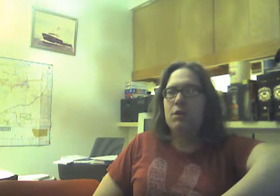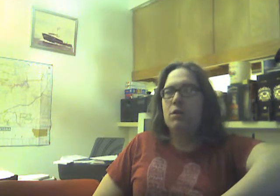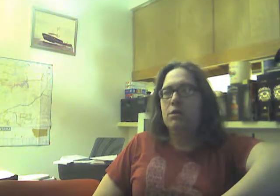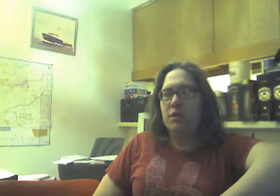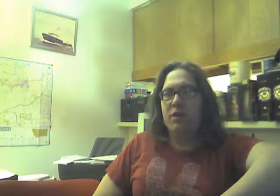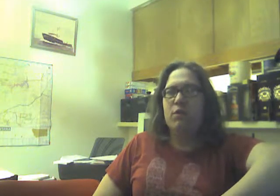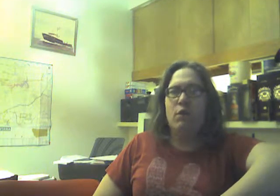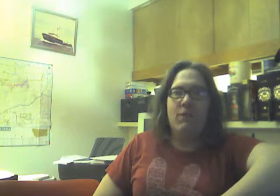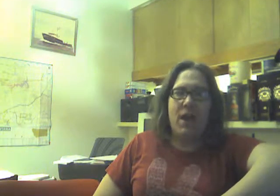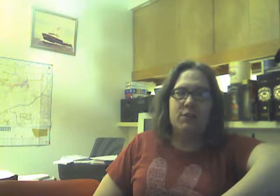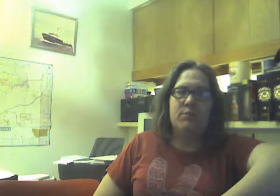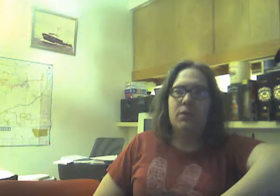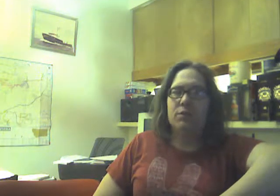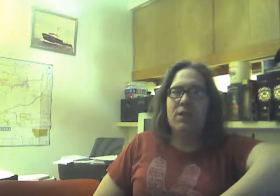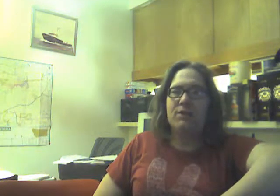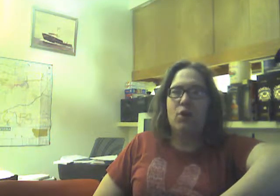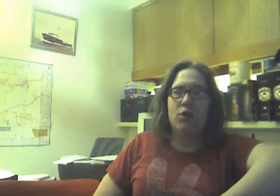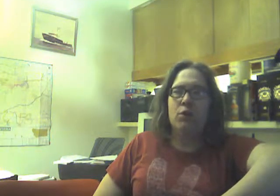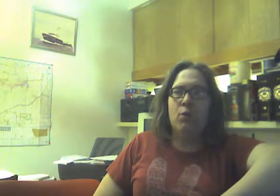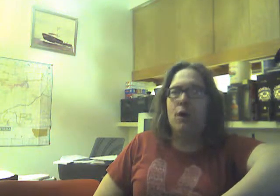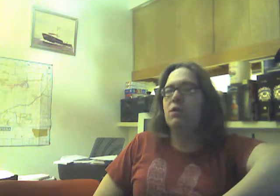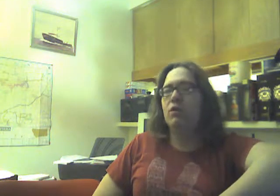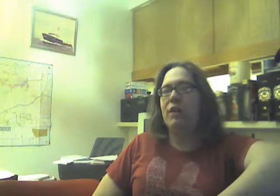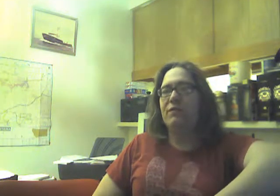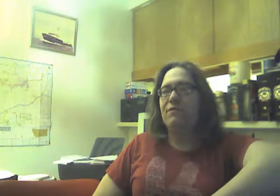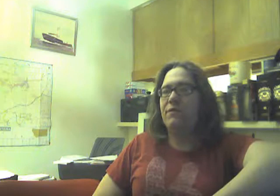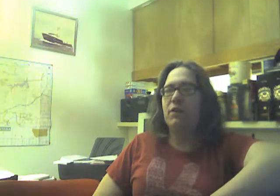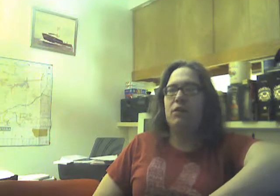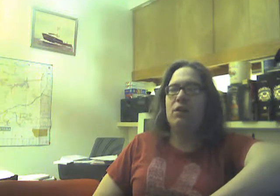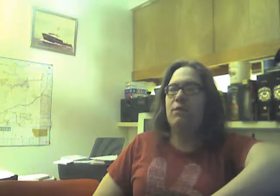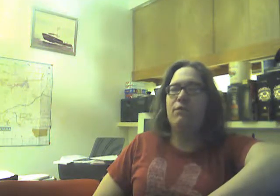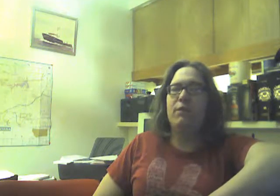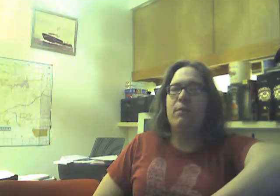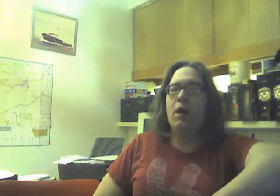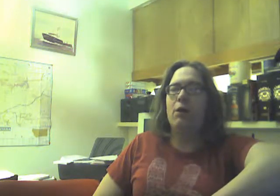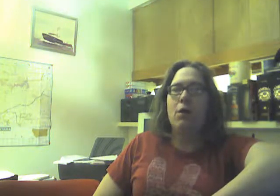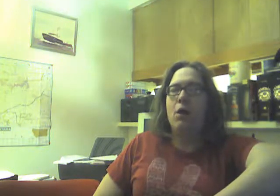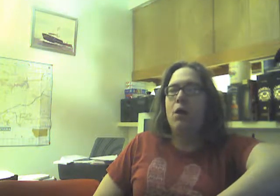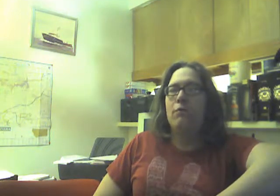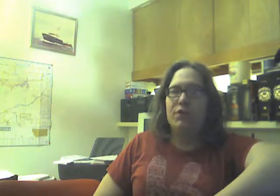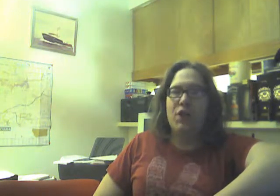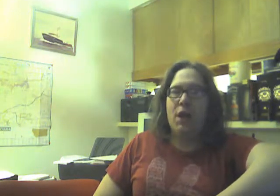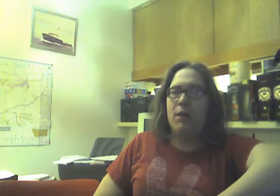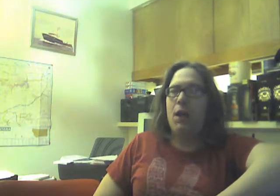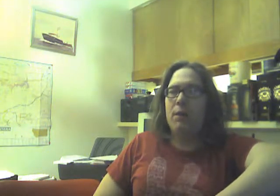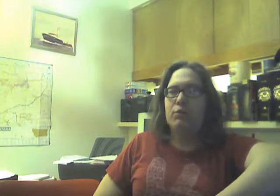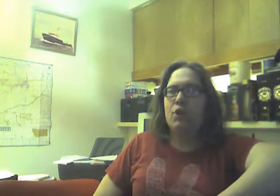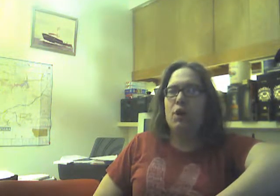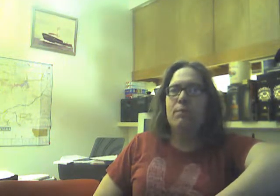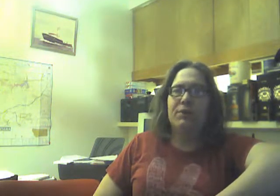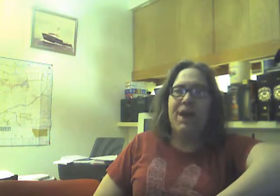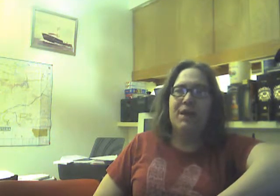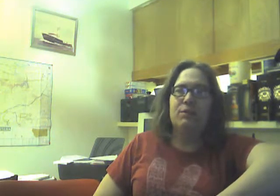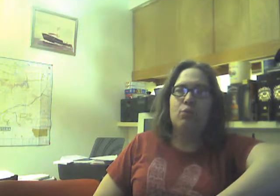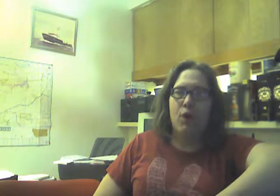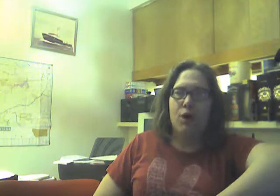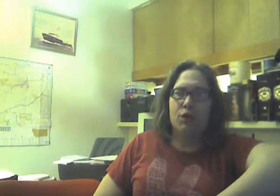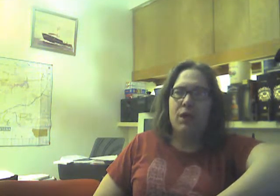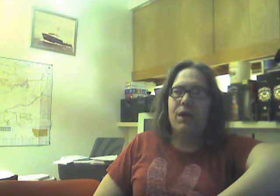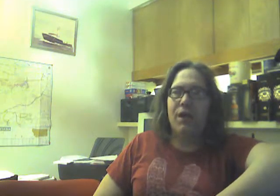to give you a vag because that's all you want. You like the feeling of a female vagina. I'm sorry, but that is wrong and